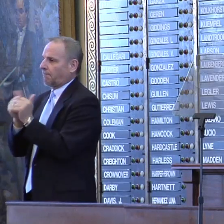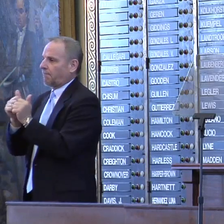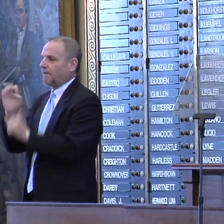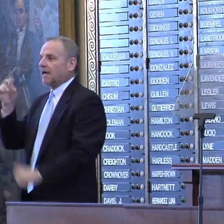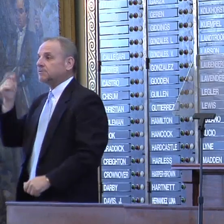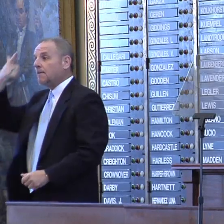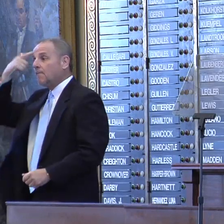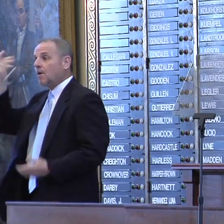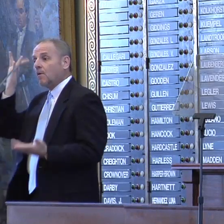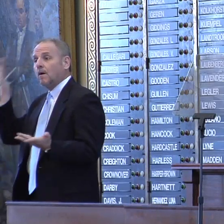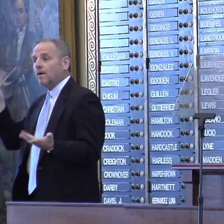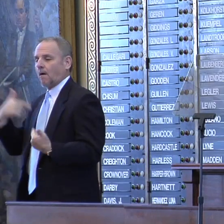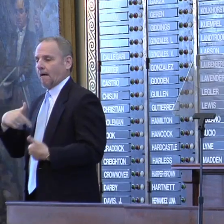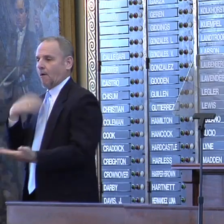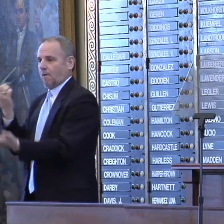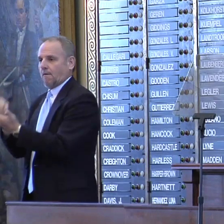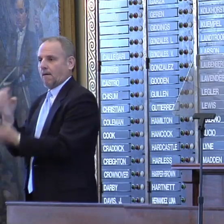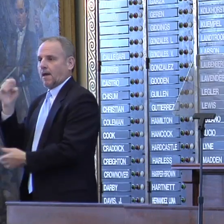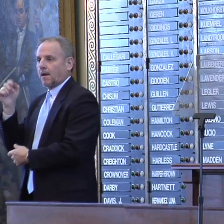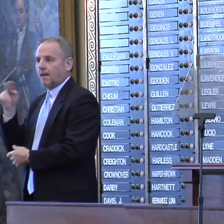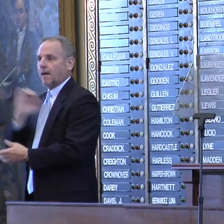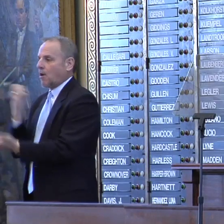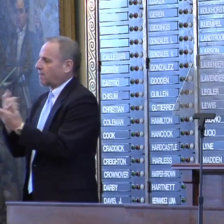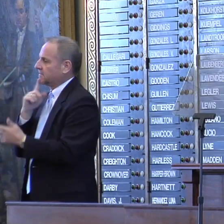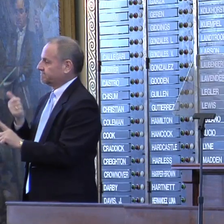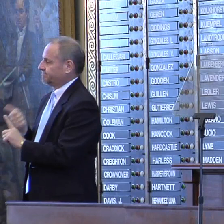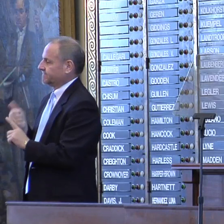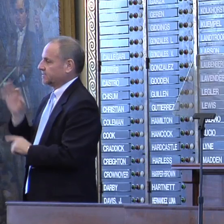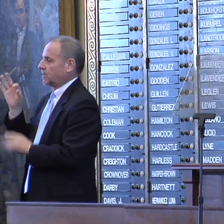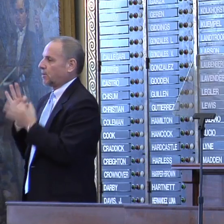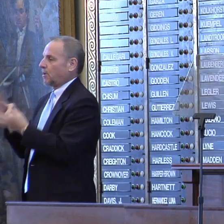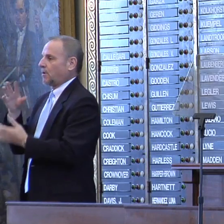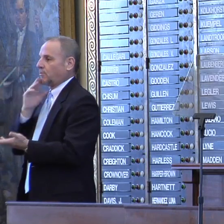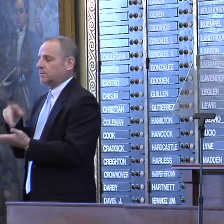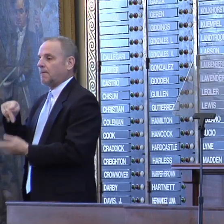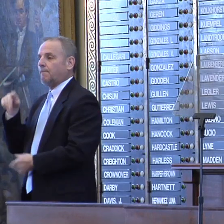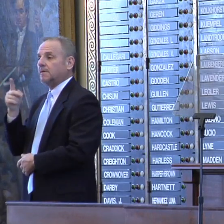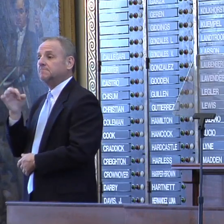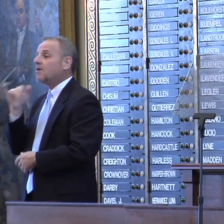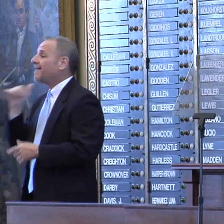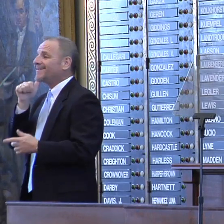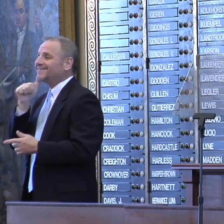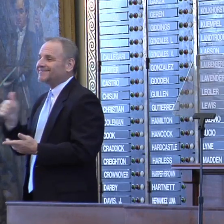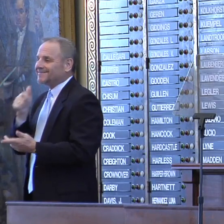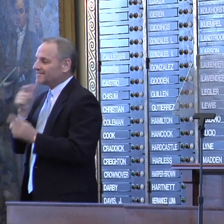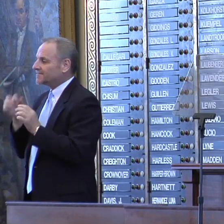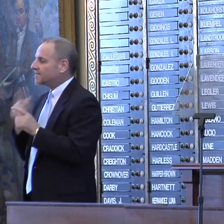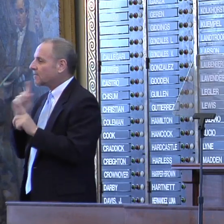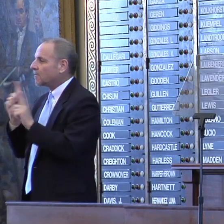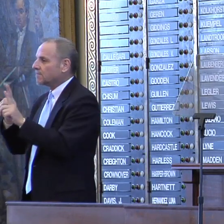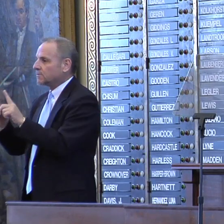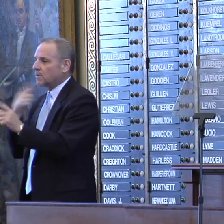our economics, our economy's relative prosperity, doesn't extend to